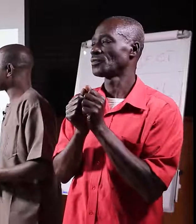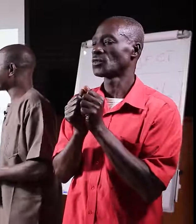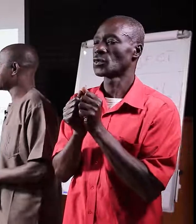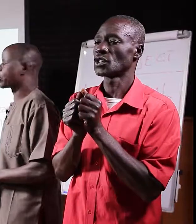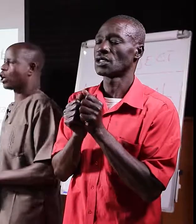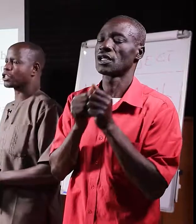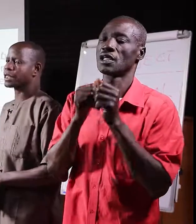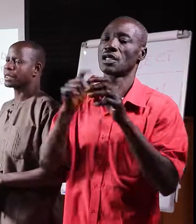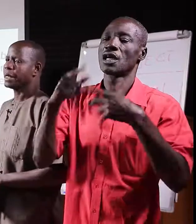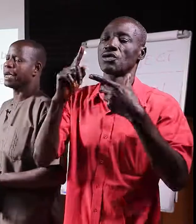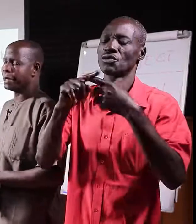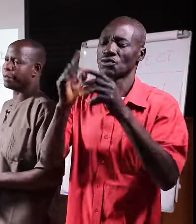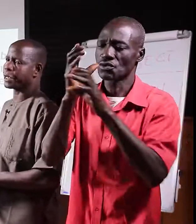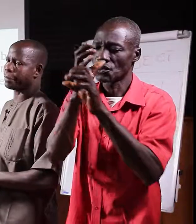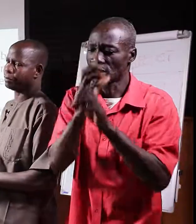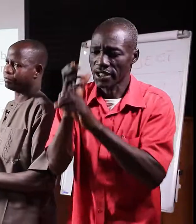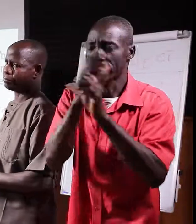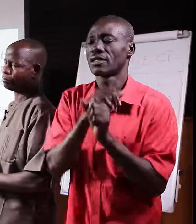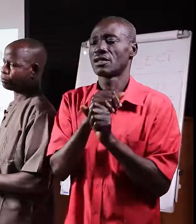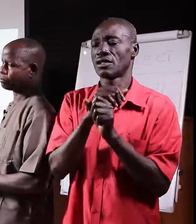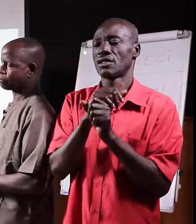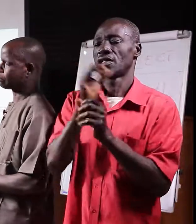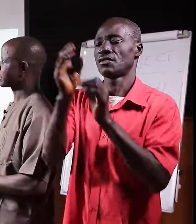Precautionary measures in beekeeping.